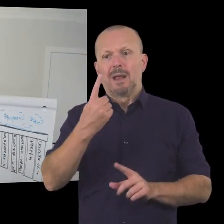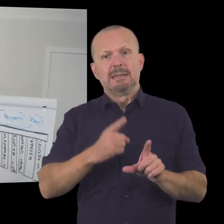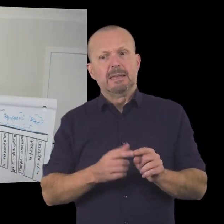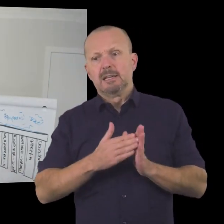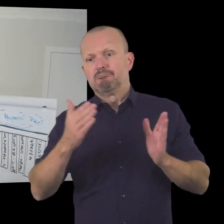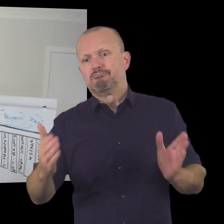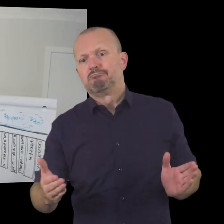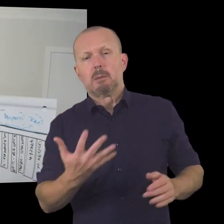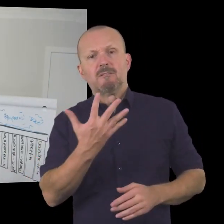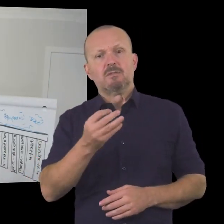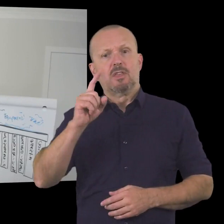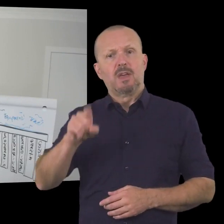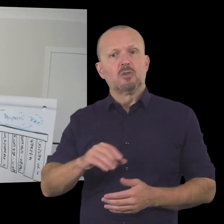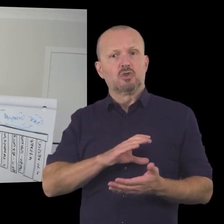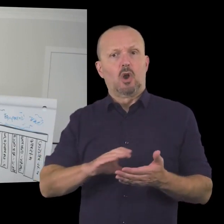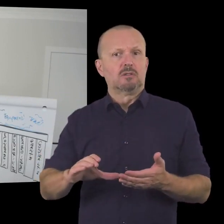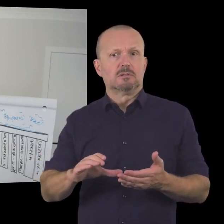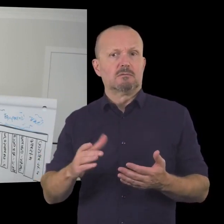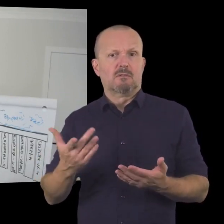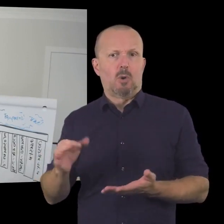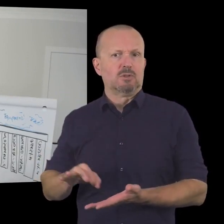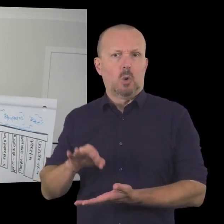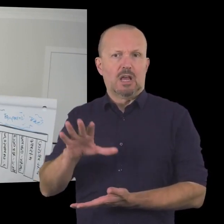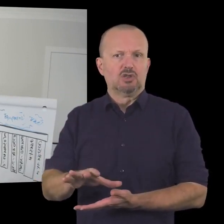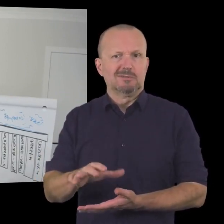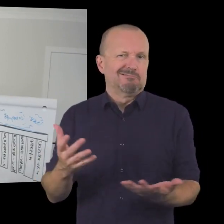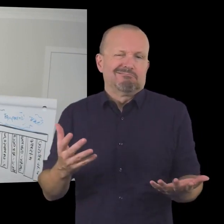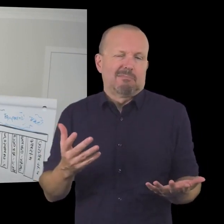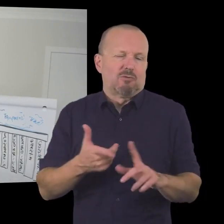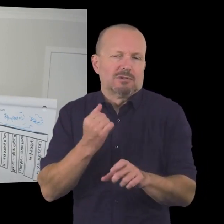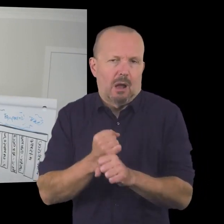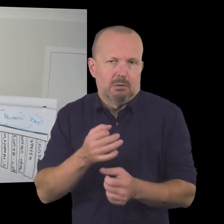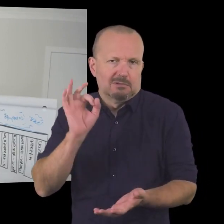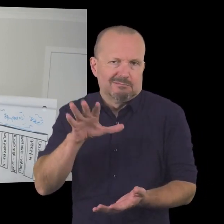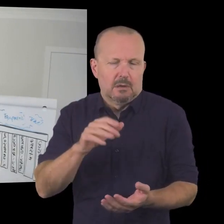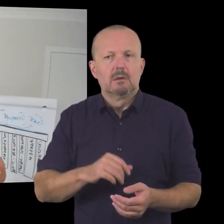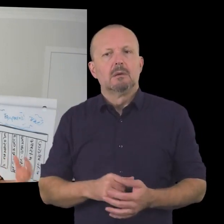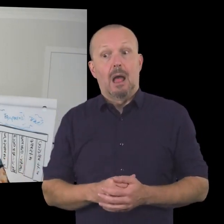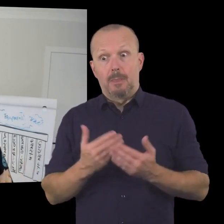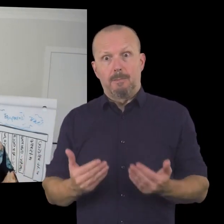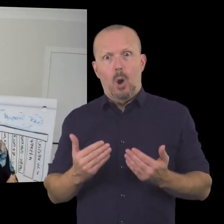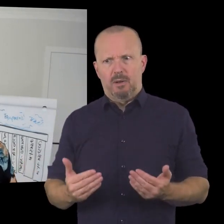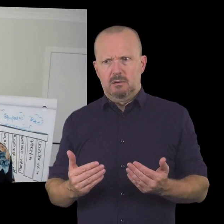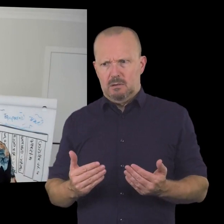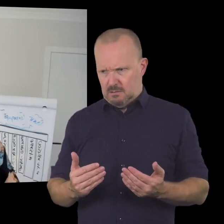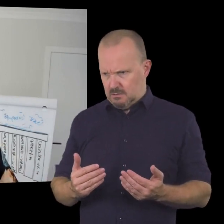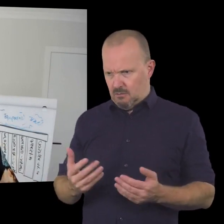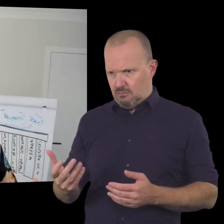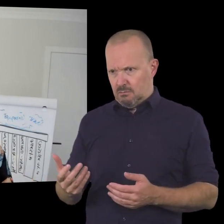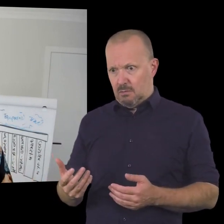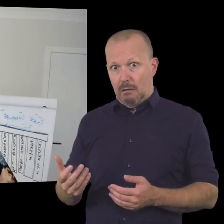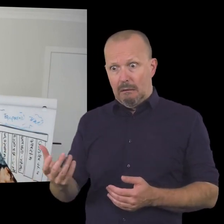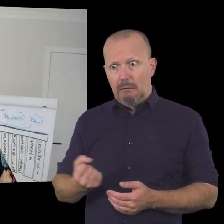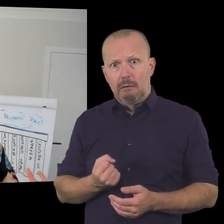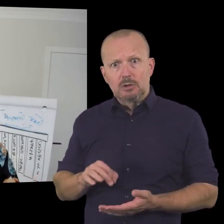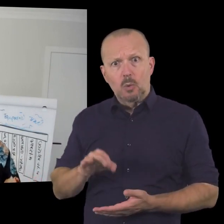uh fifty thousand dollars across a year uh via donations i've just plucked that number out of the air then uh you know and at the moment you're you're raising